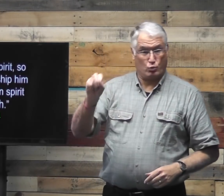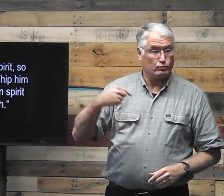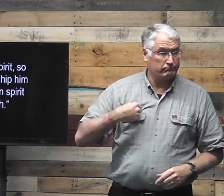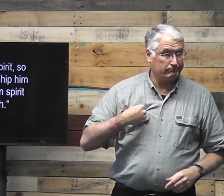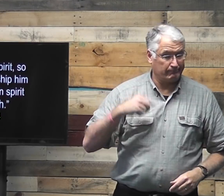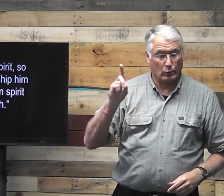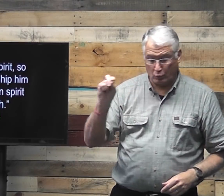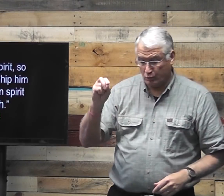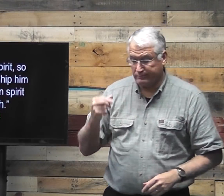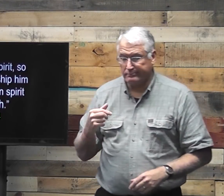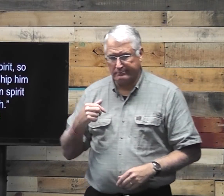I do.